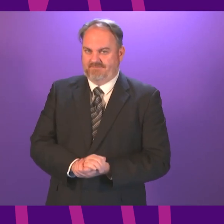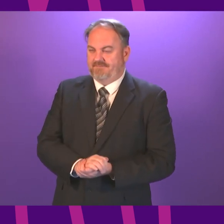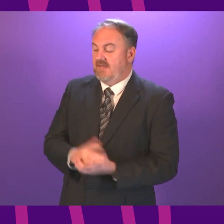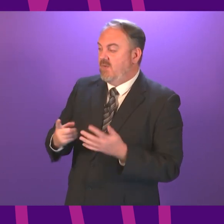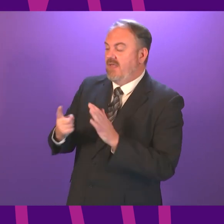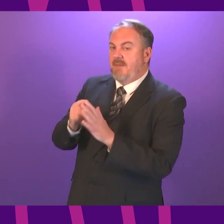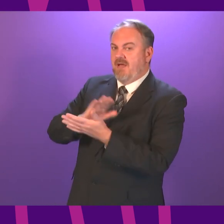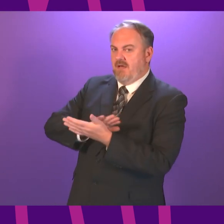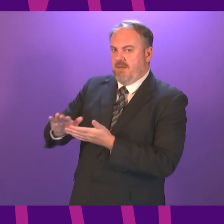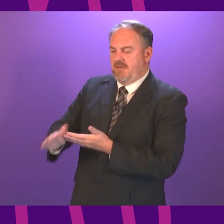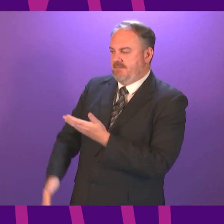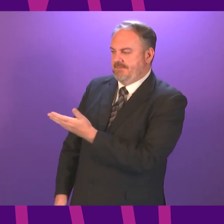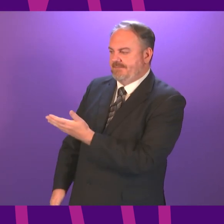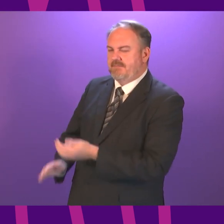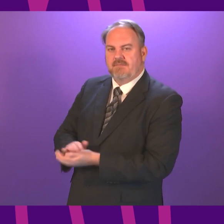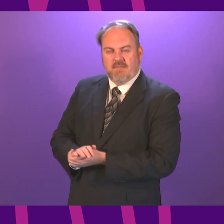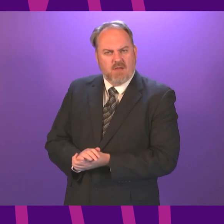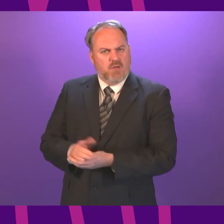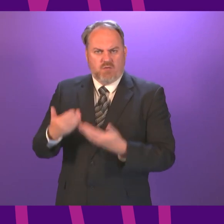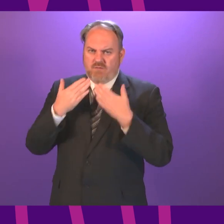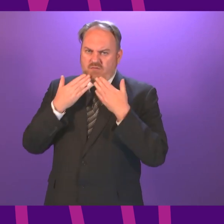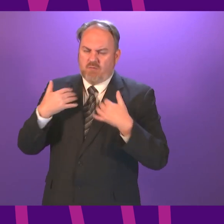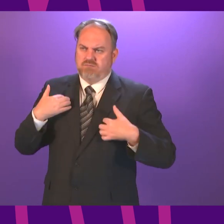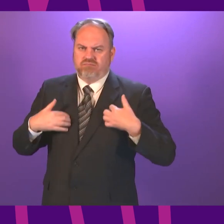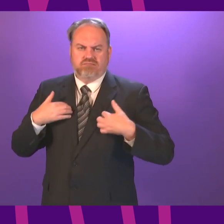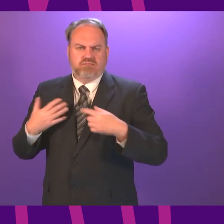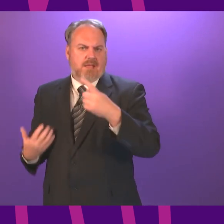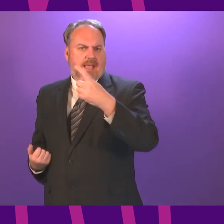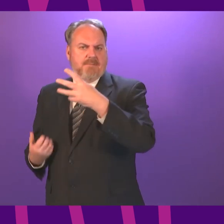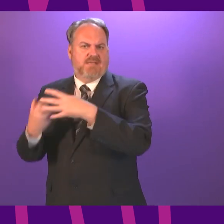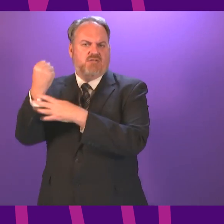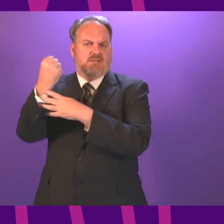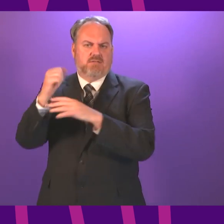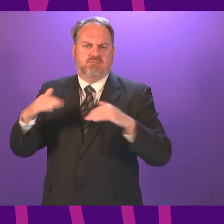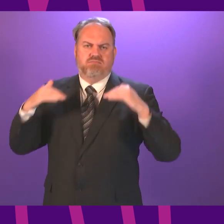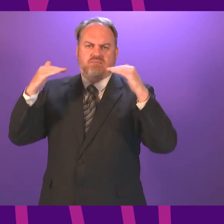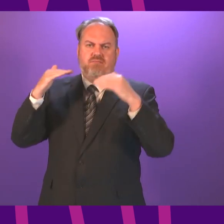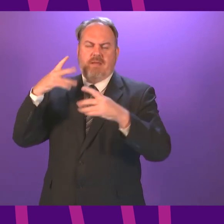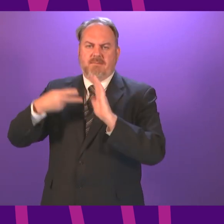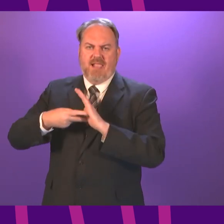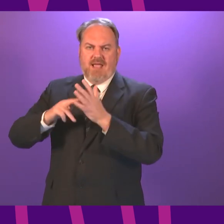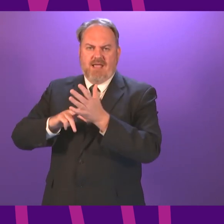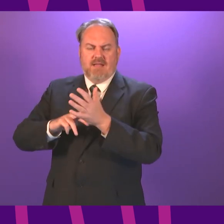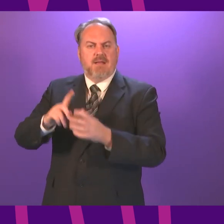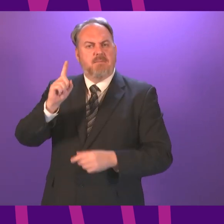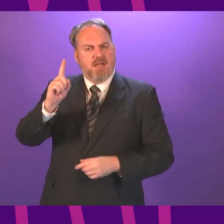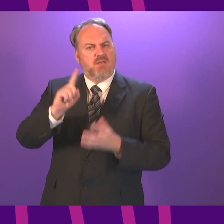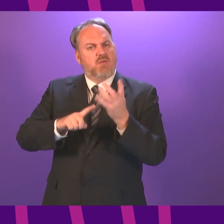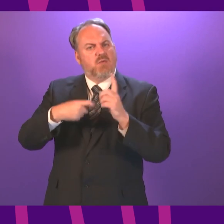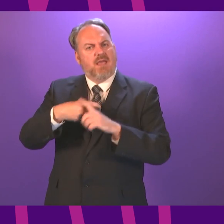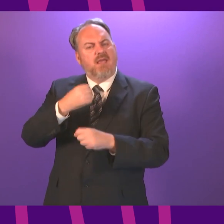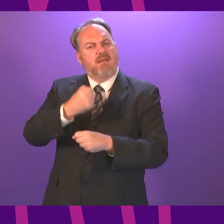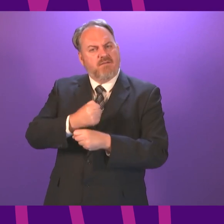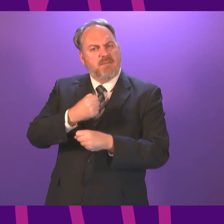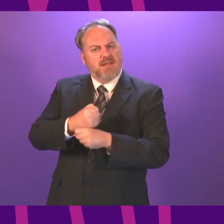the First Minister has outlined an ambitious plan to take Scotland forward and I welcome this however, the UK Government have already passed